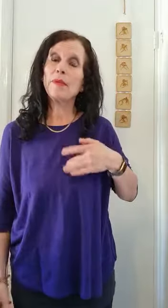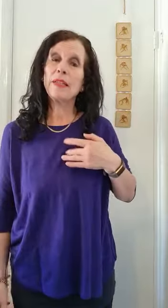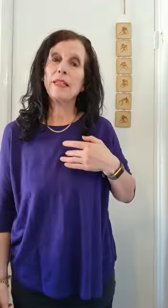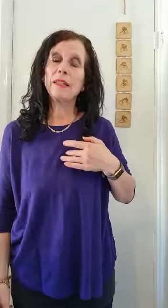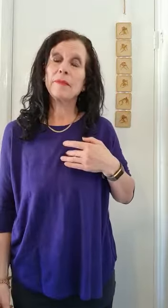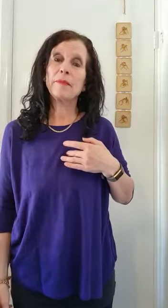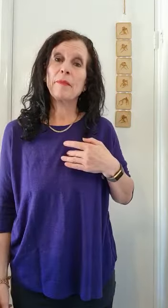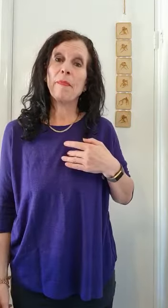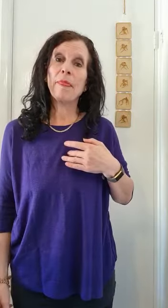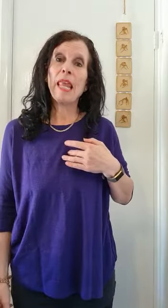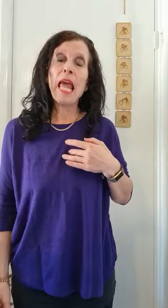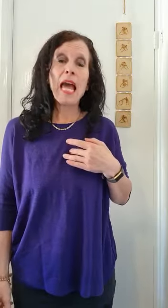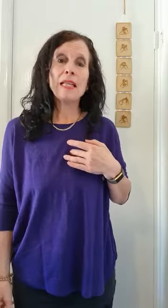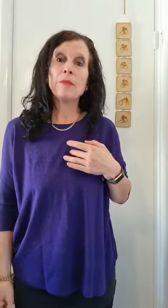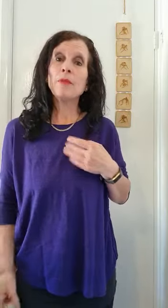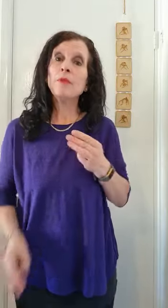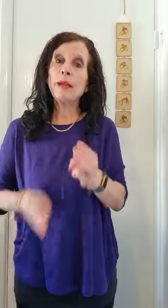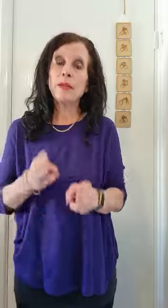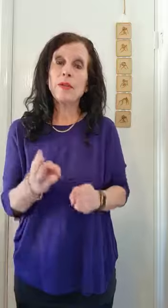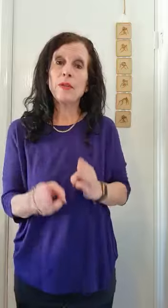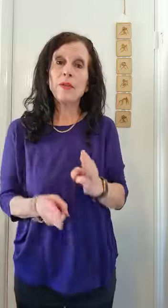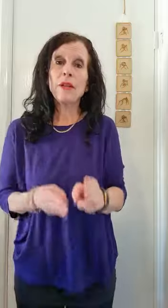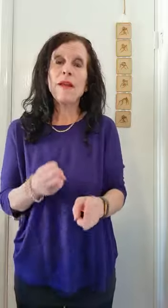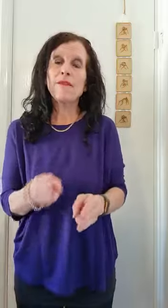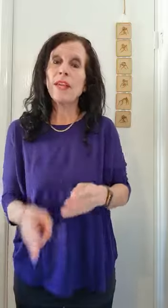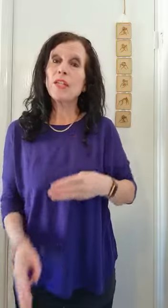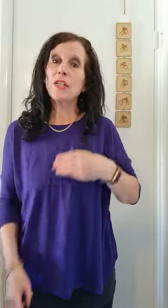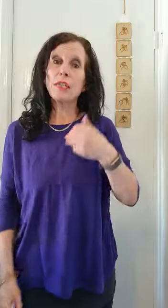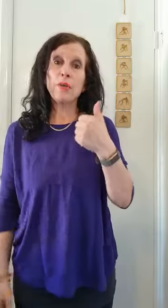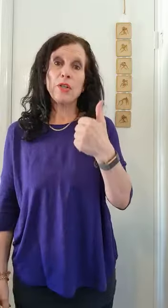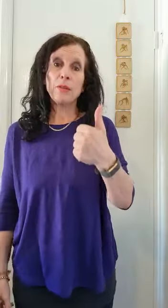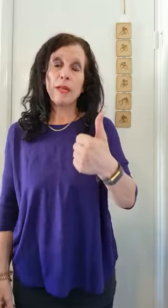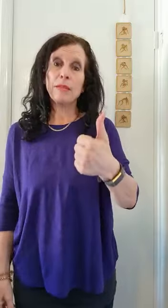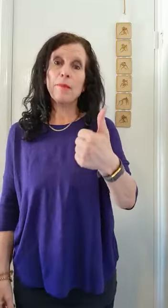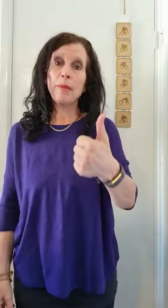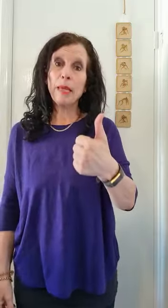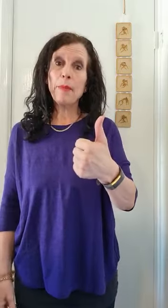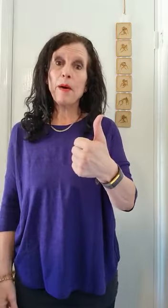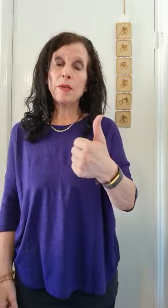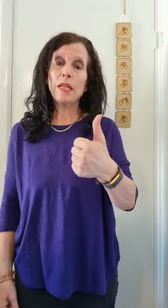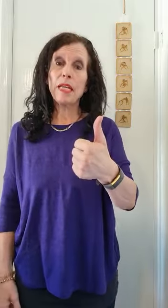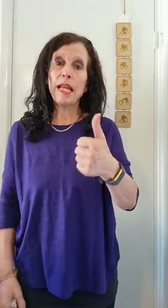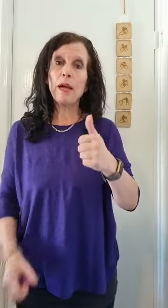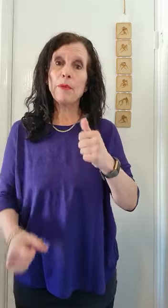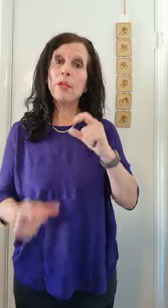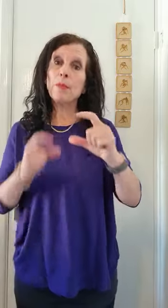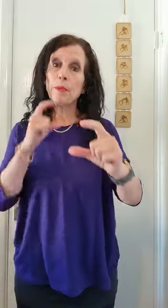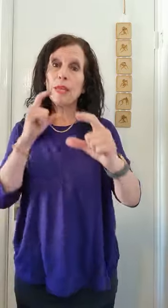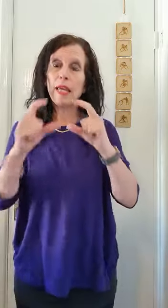feeling. As with all Makaton, facial expression plays a big part in how we communicate.